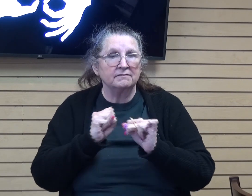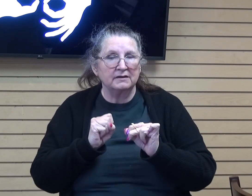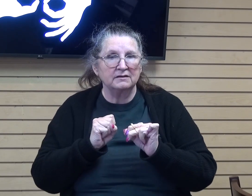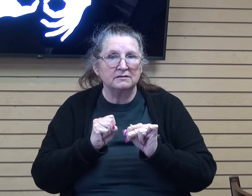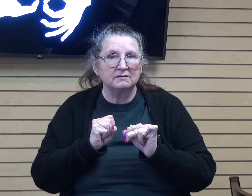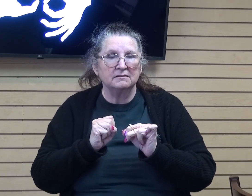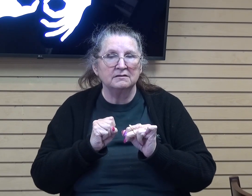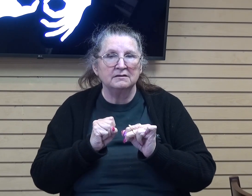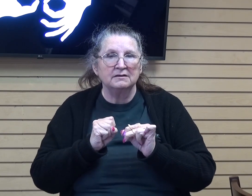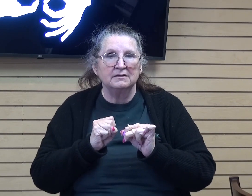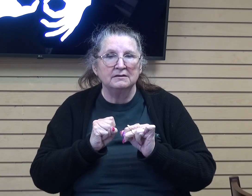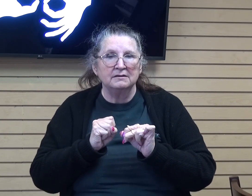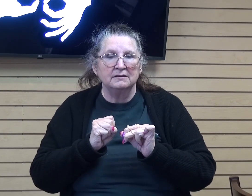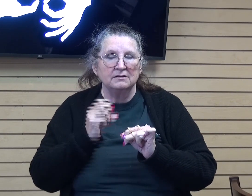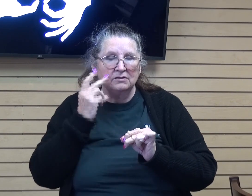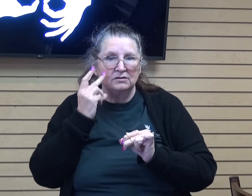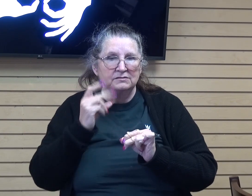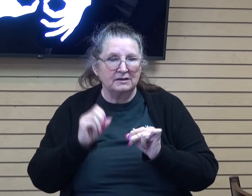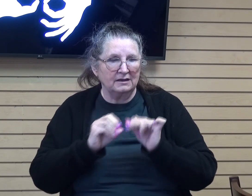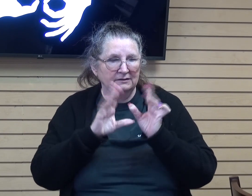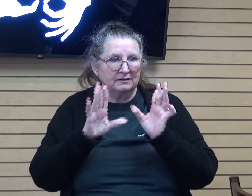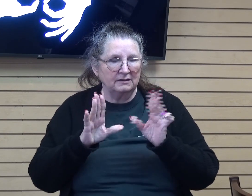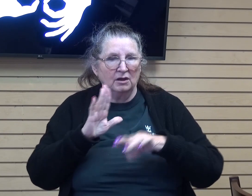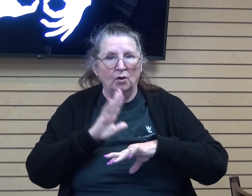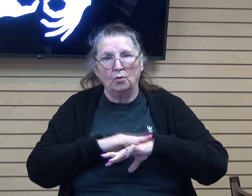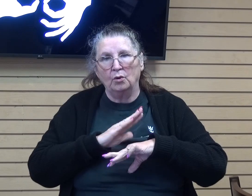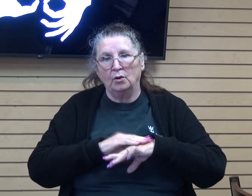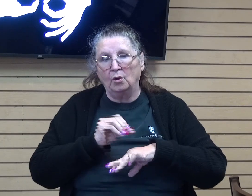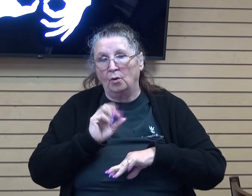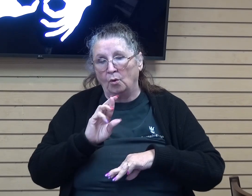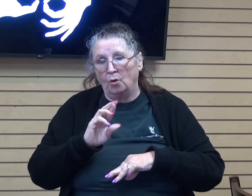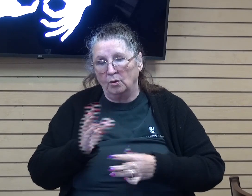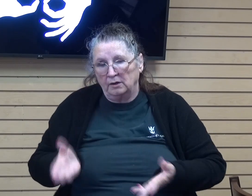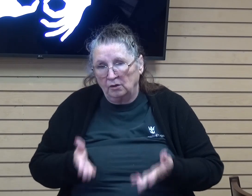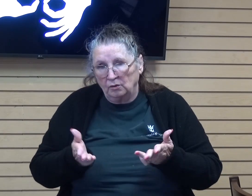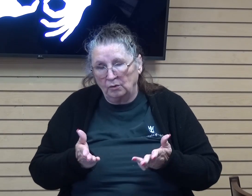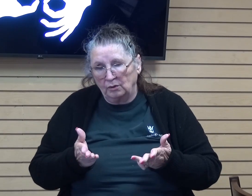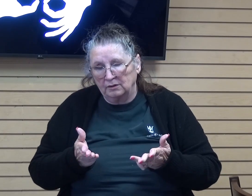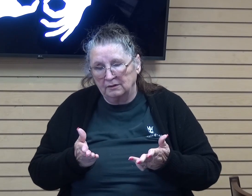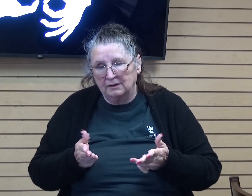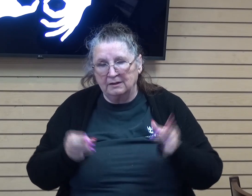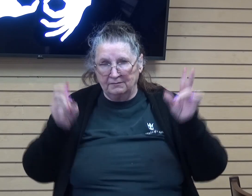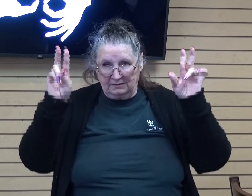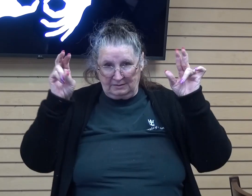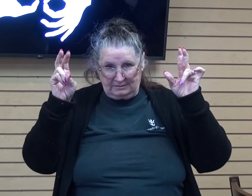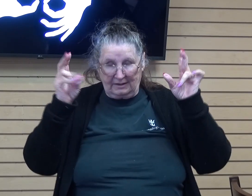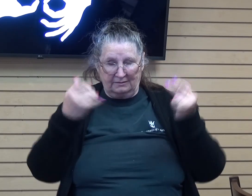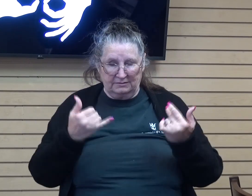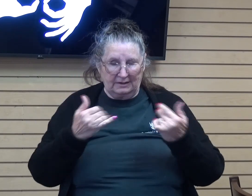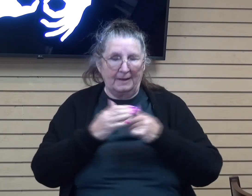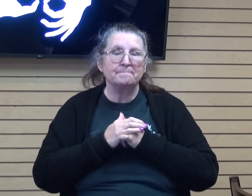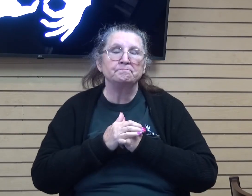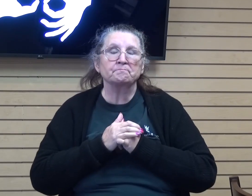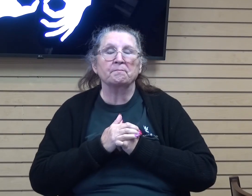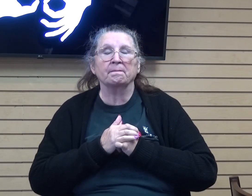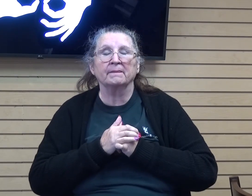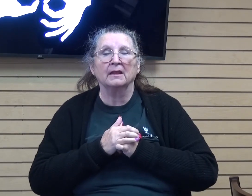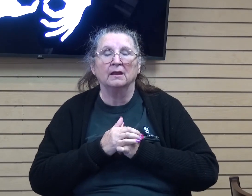can see clear it's a warning or encouragement and that's what the title of my message today is a warning